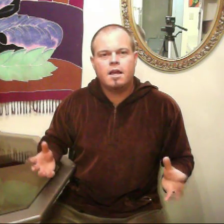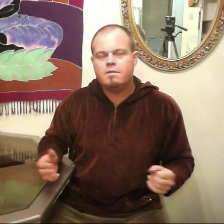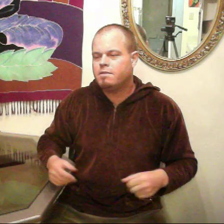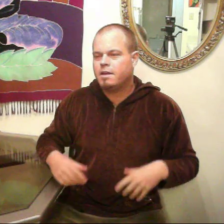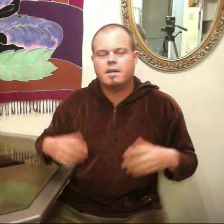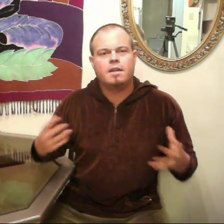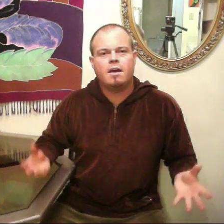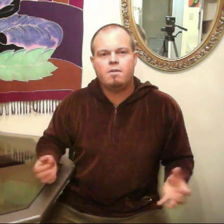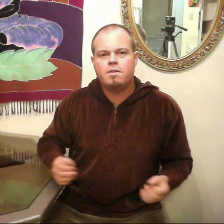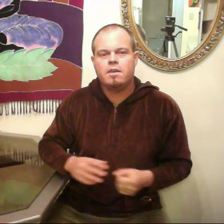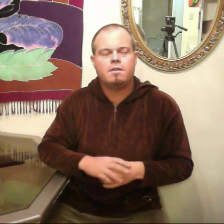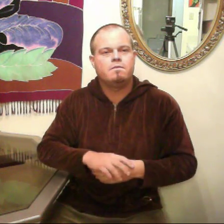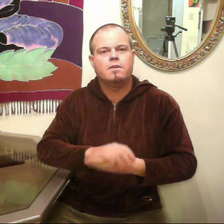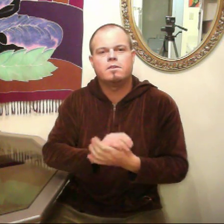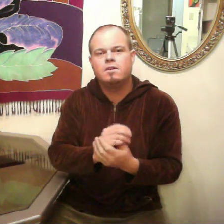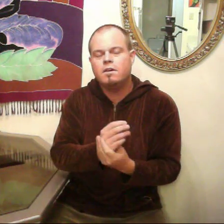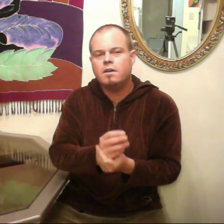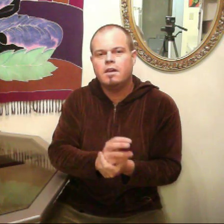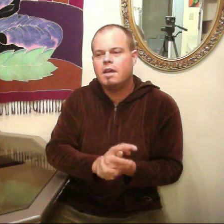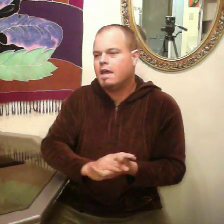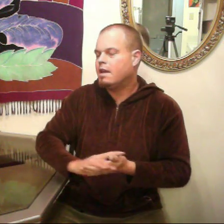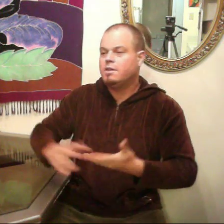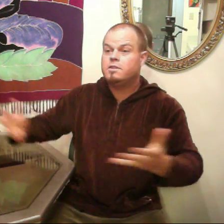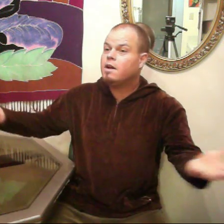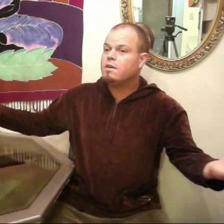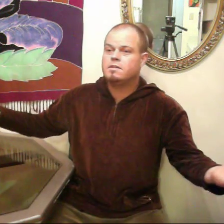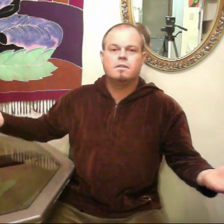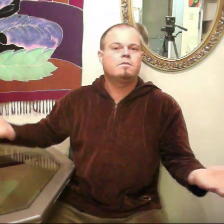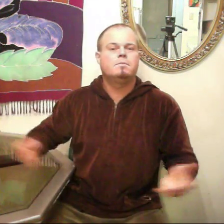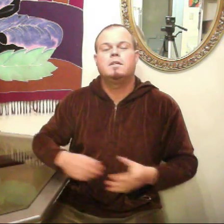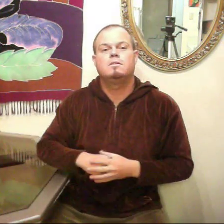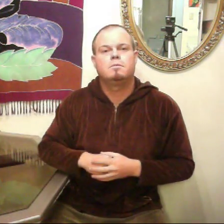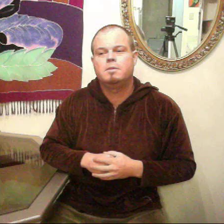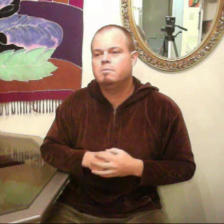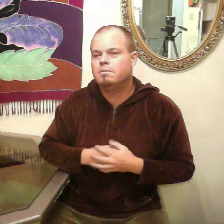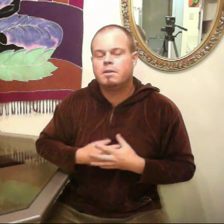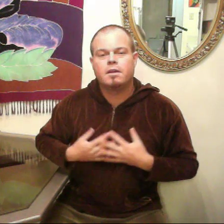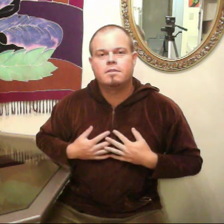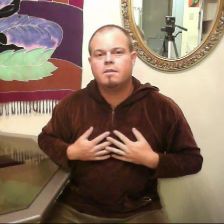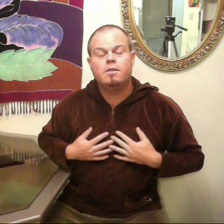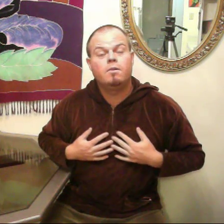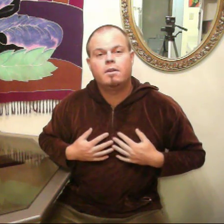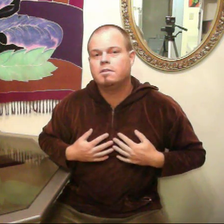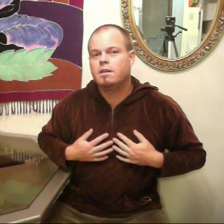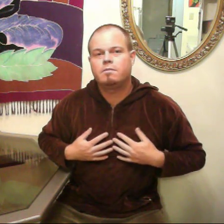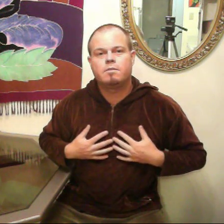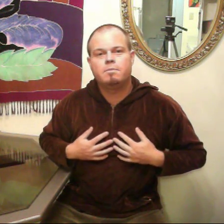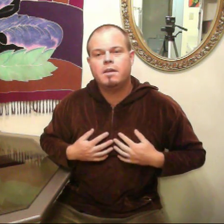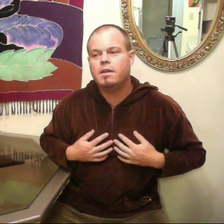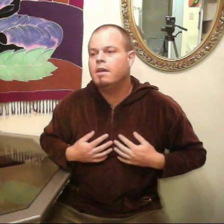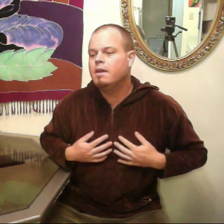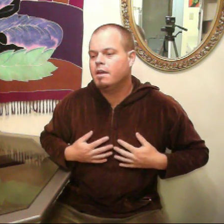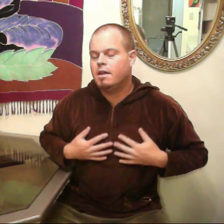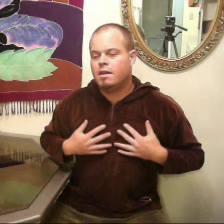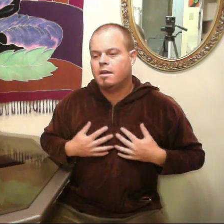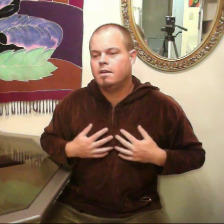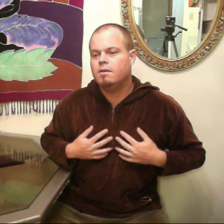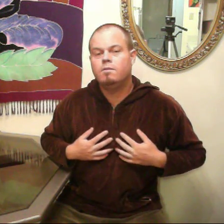life. I get healthy. I feel good, and I share this information with people because I know what it's done for me, and I know